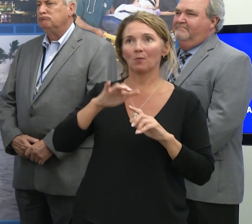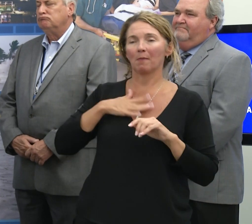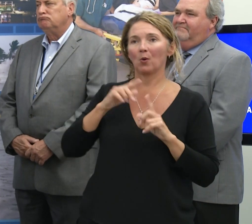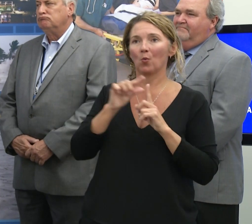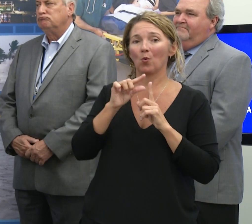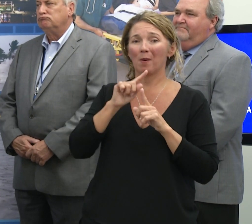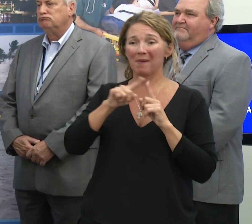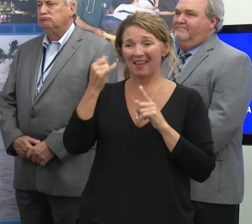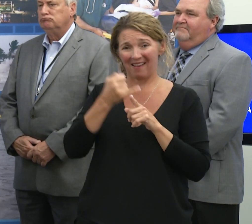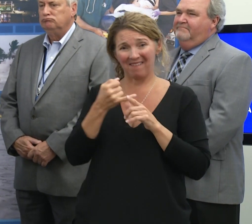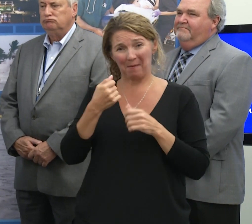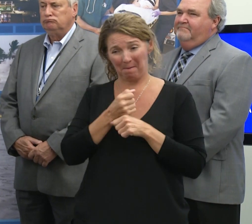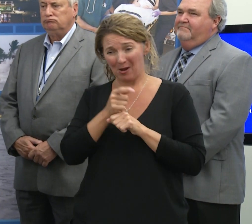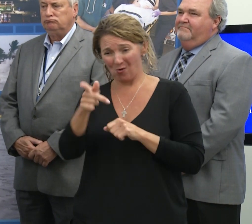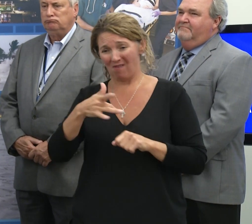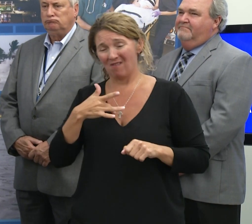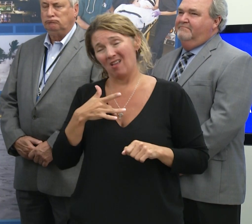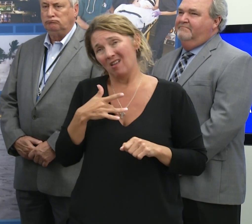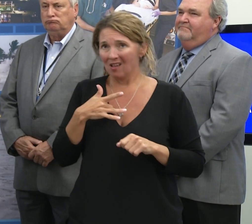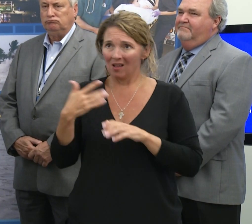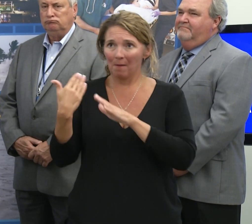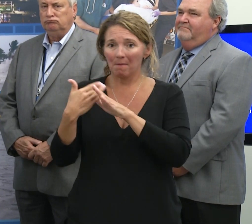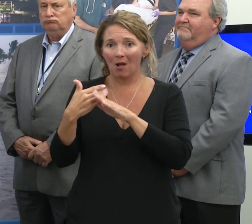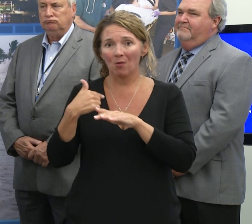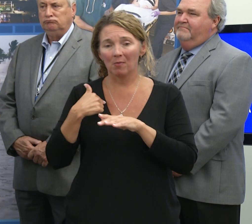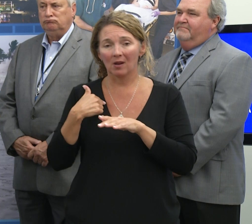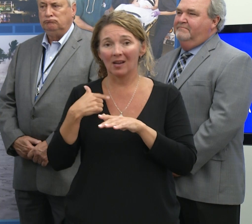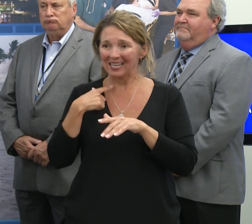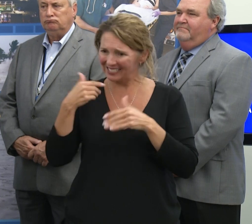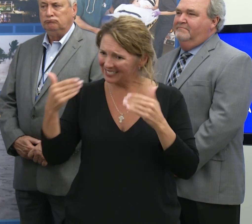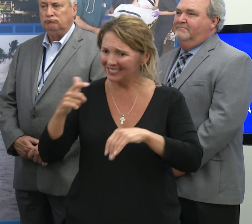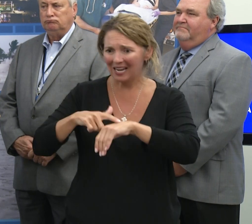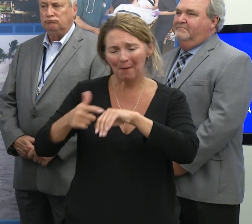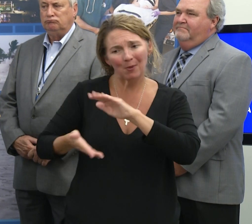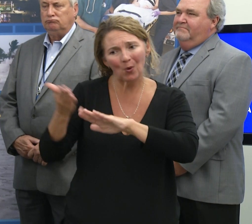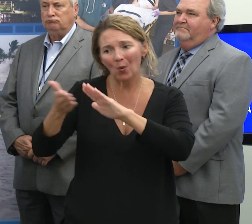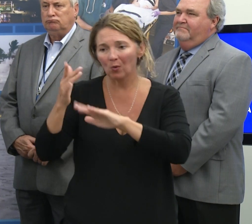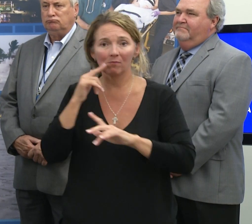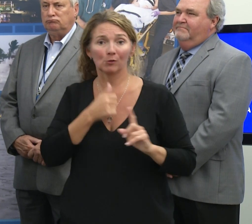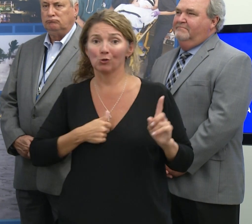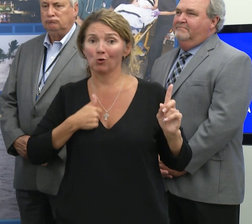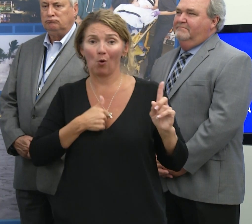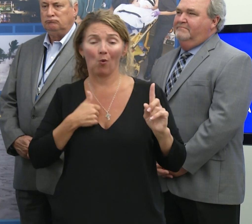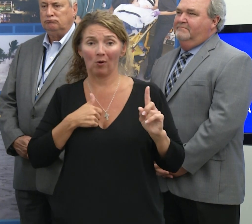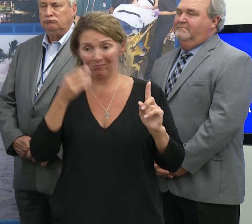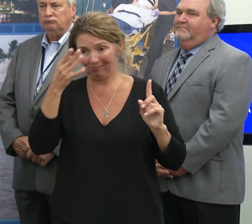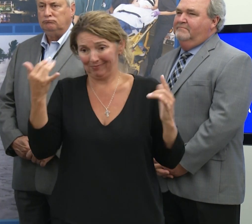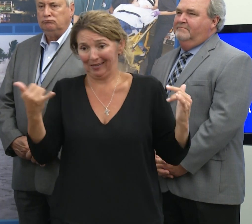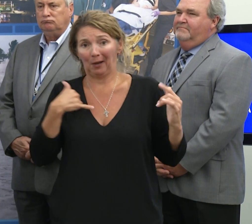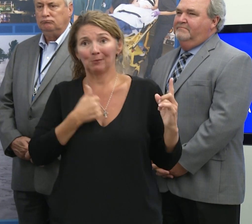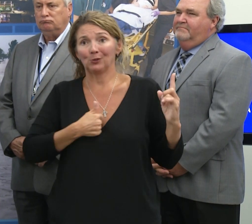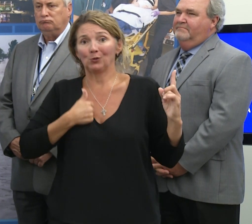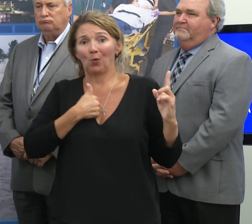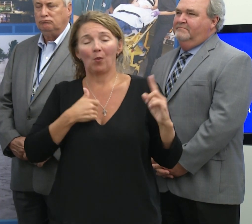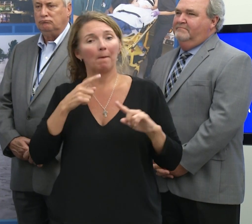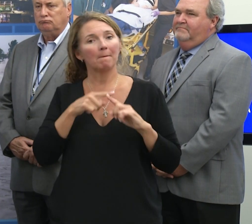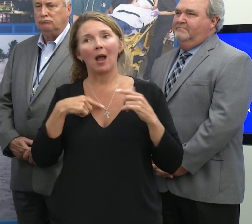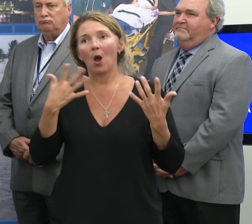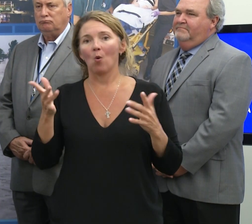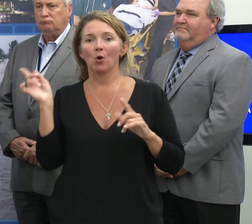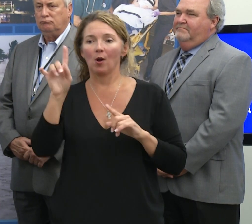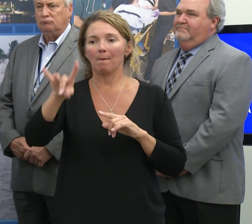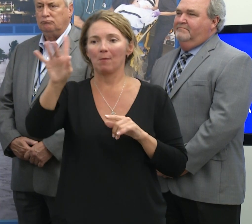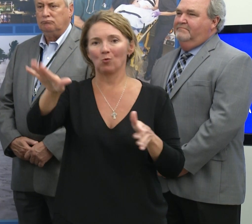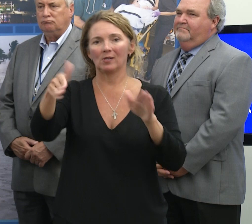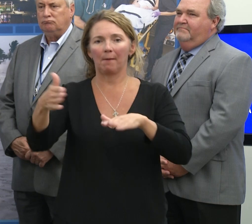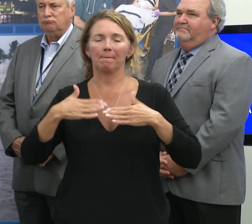have to inconvenience you by telling you it's time to go, I'm sorry, but I don't want to come and